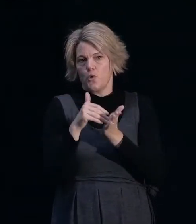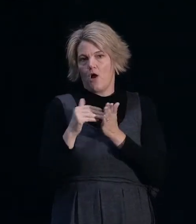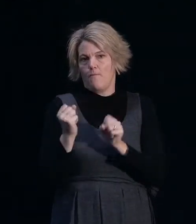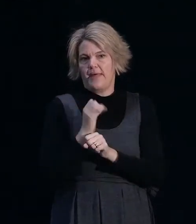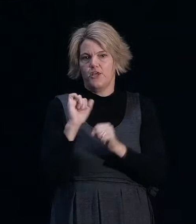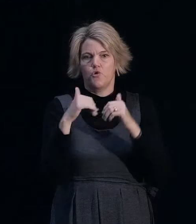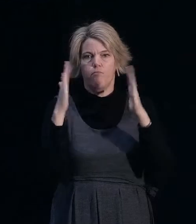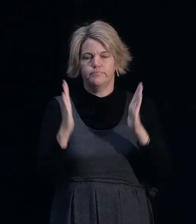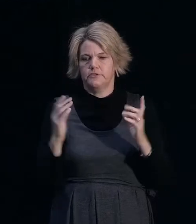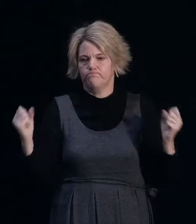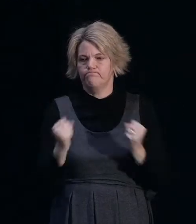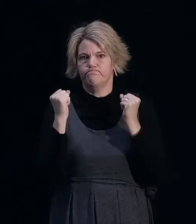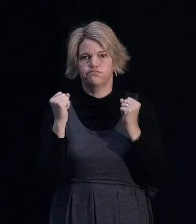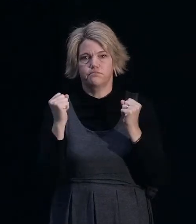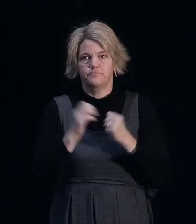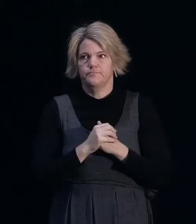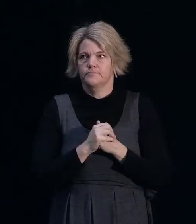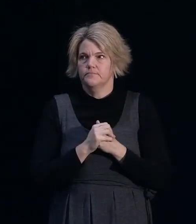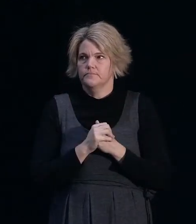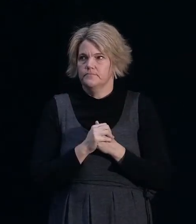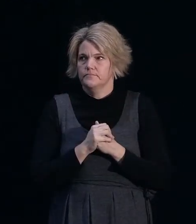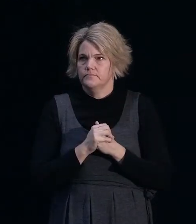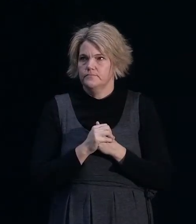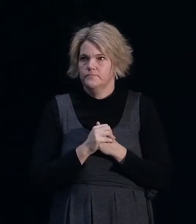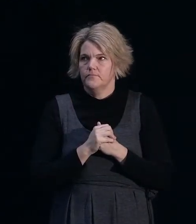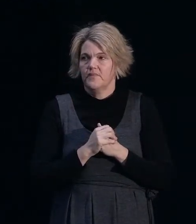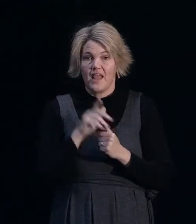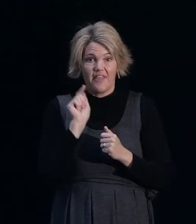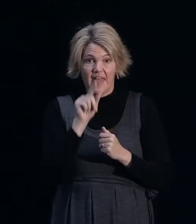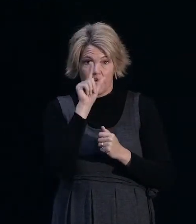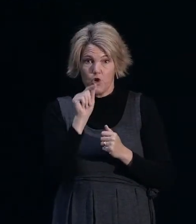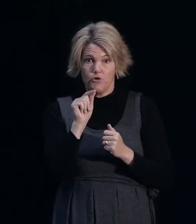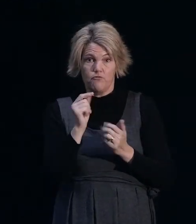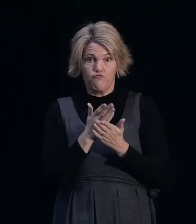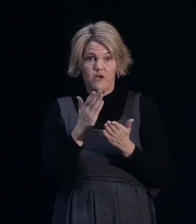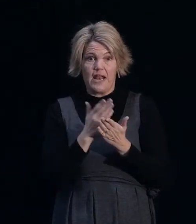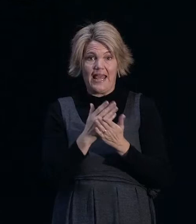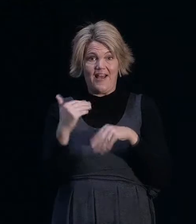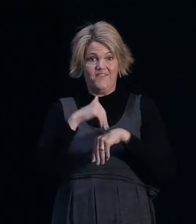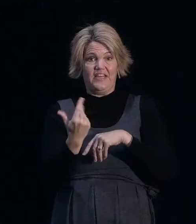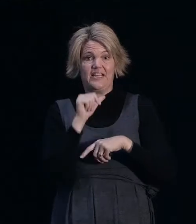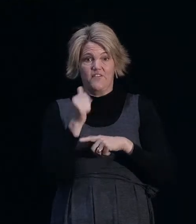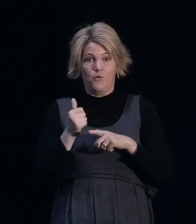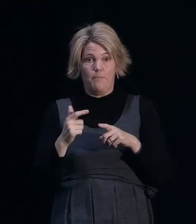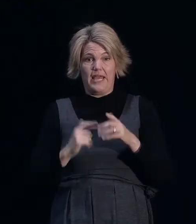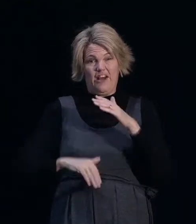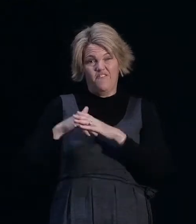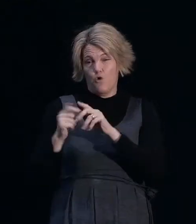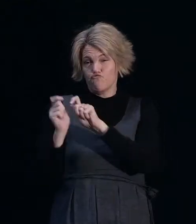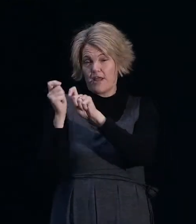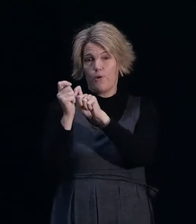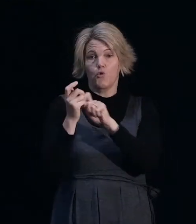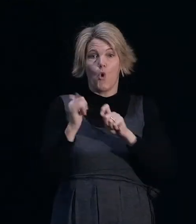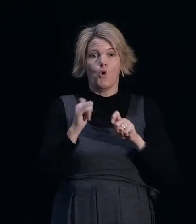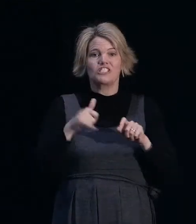forward, and it may even make the difference between what might have been a rebuild job can then become a repair job if you can change the cladding system.